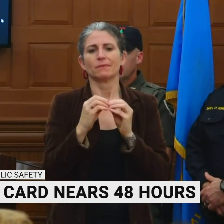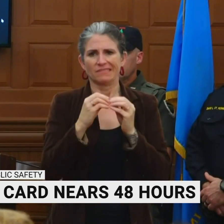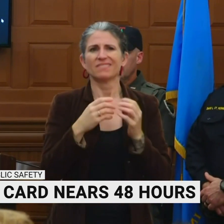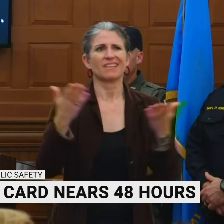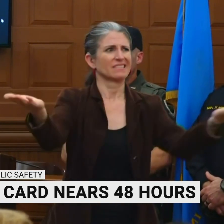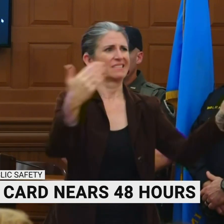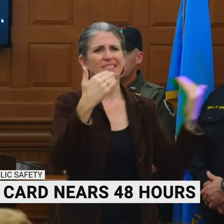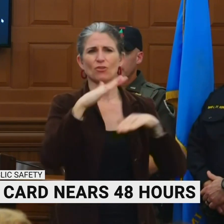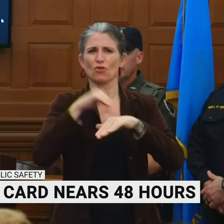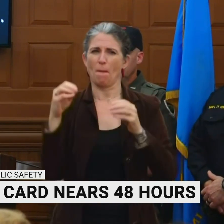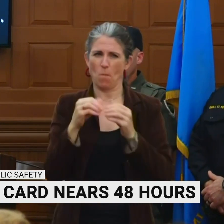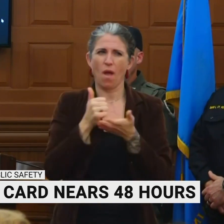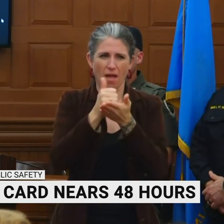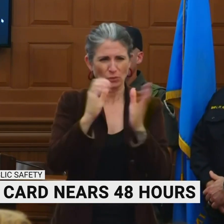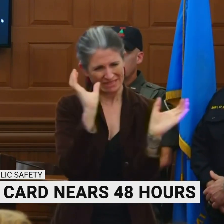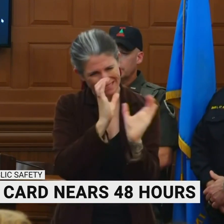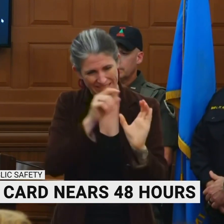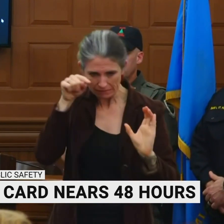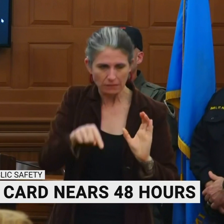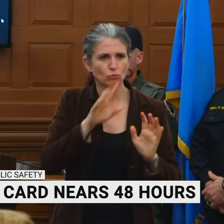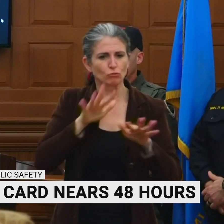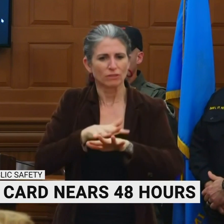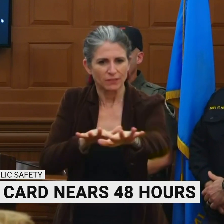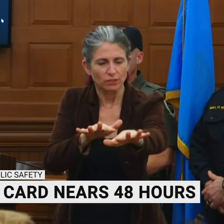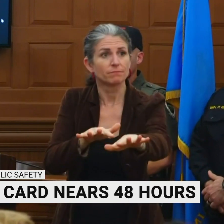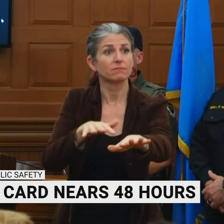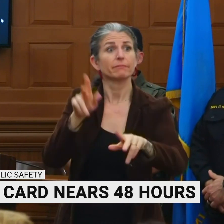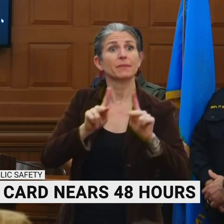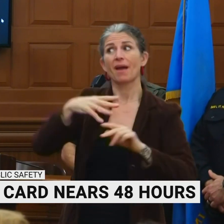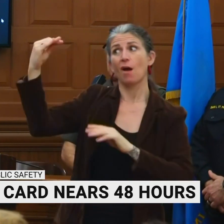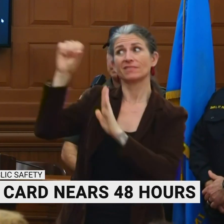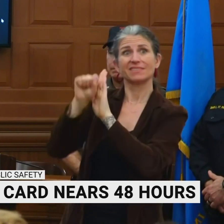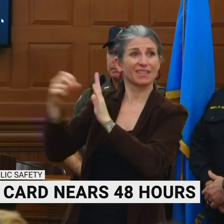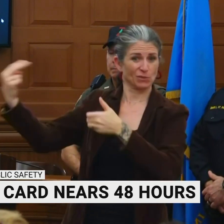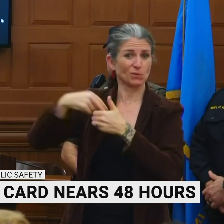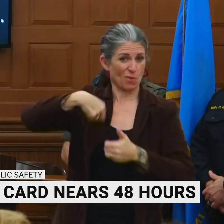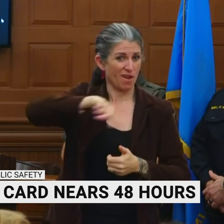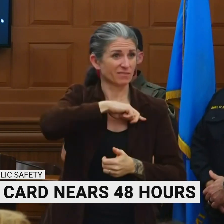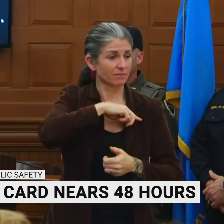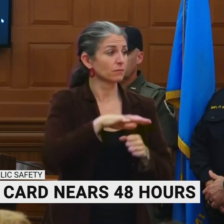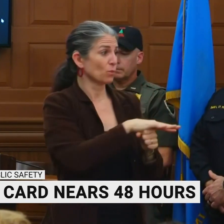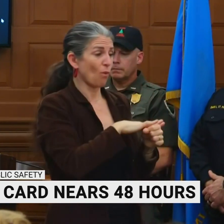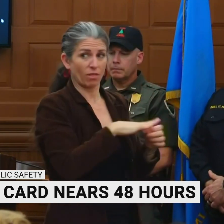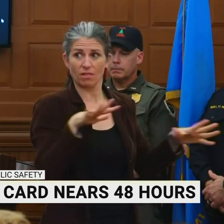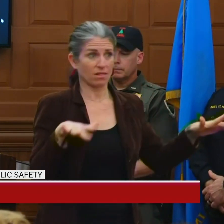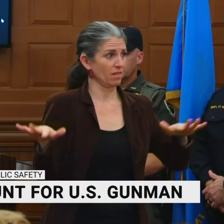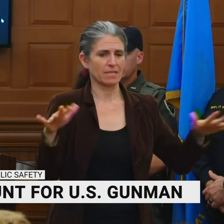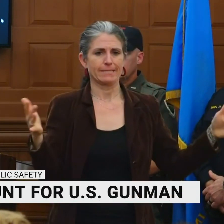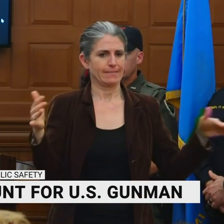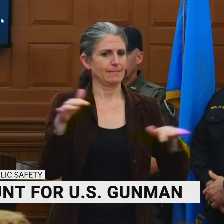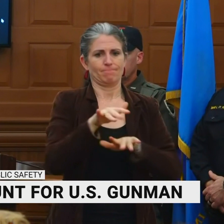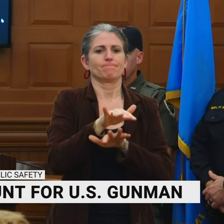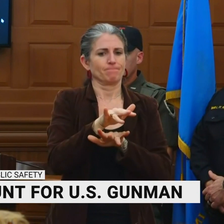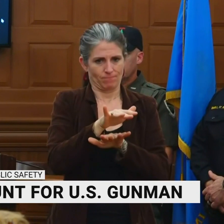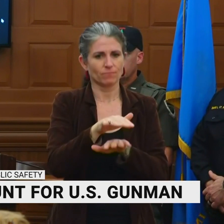state, as well as some additional in-state teams. So again, we'll discuss that a little bit at 10 o'clock tomorrow. But no surprises. We expect that to